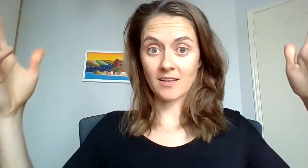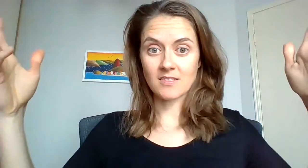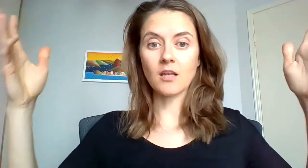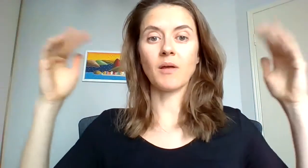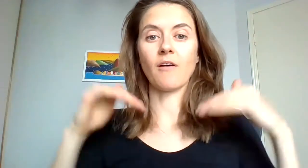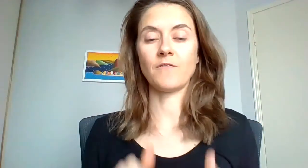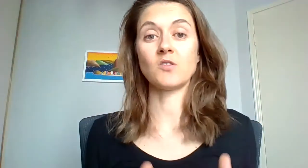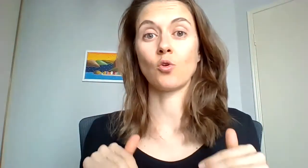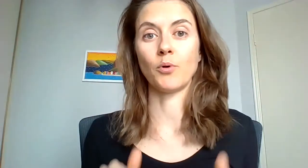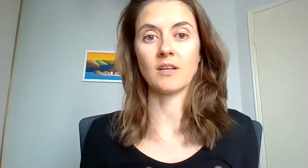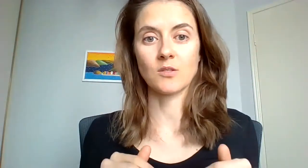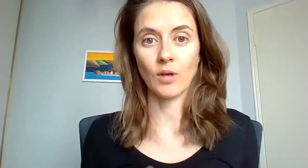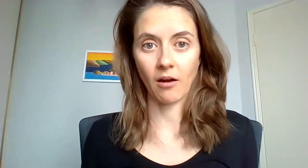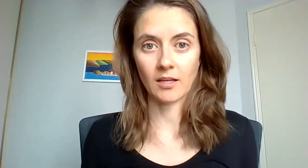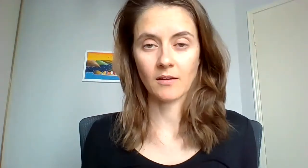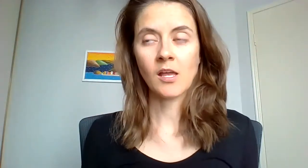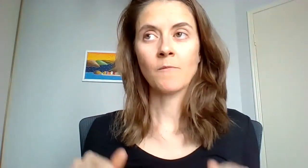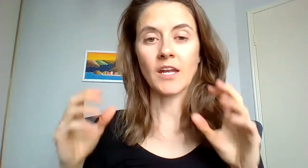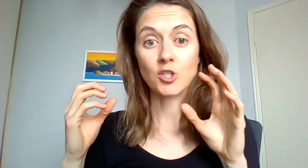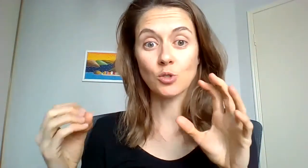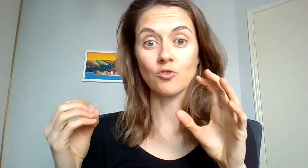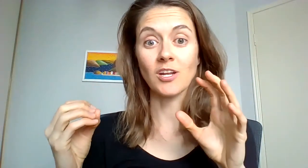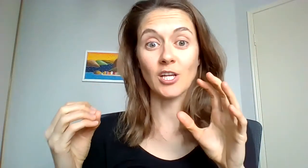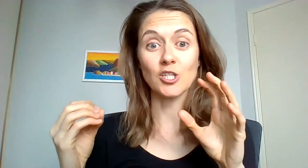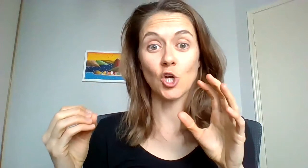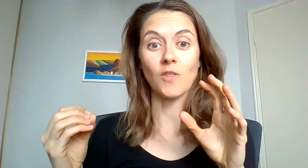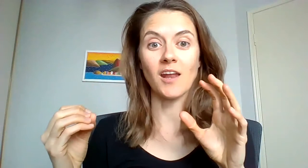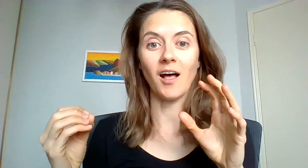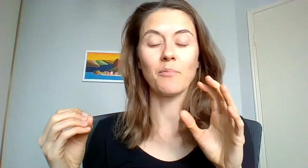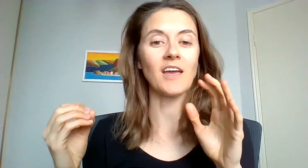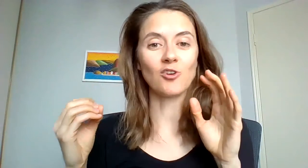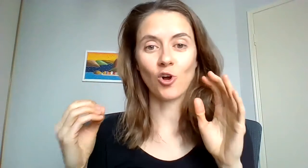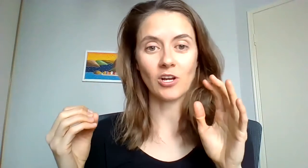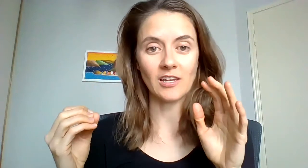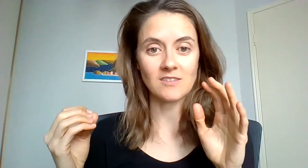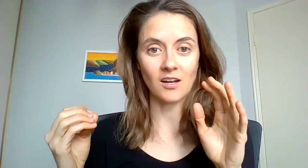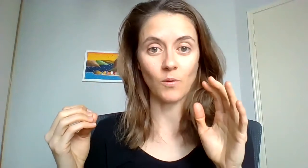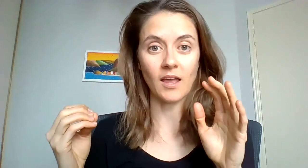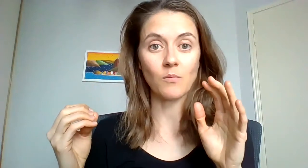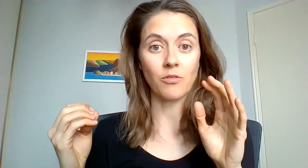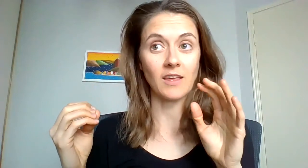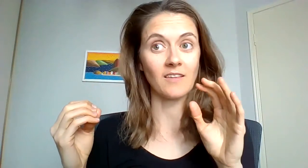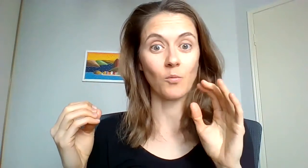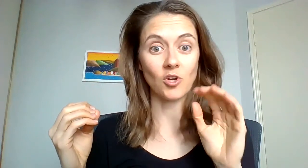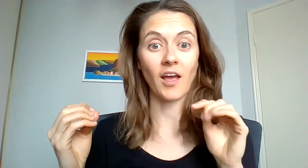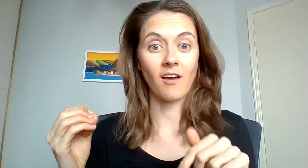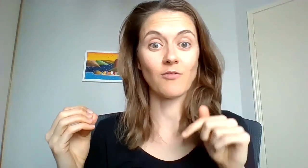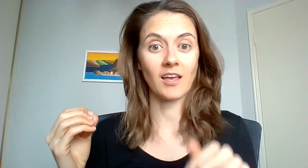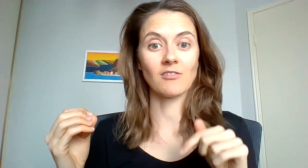it but our physical body is still carrying it and our children are going to show that up, they are not going to let us get away with thinking that we don't have anger